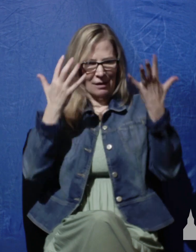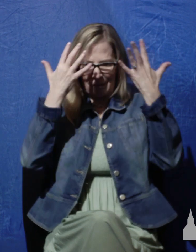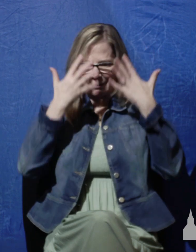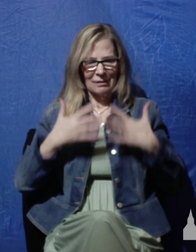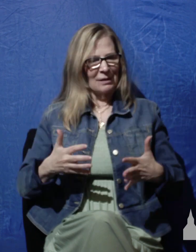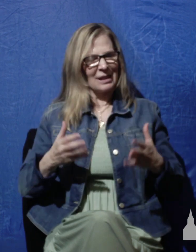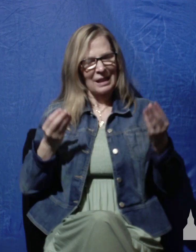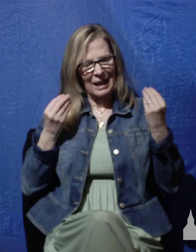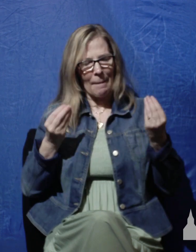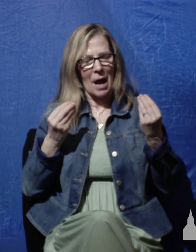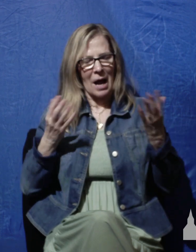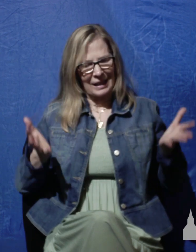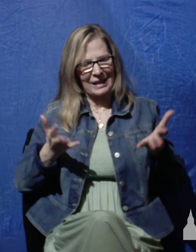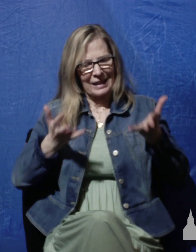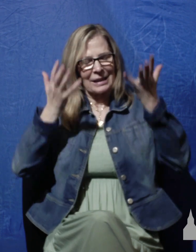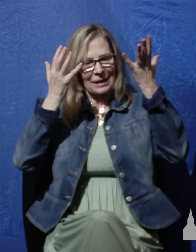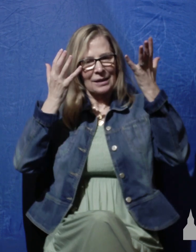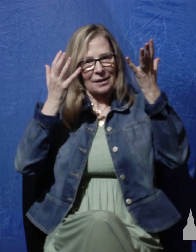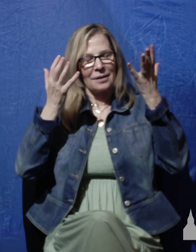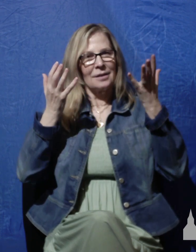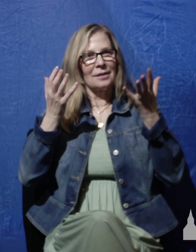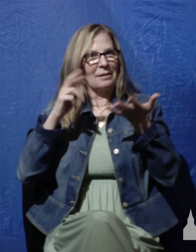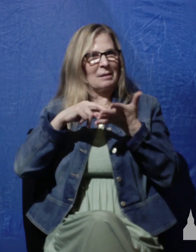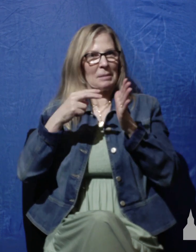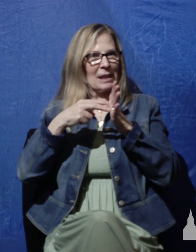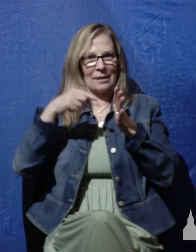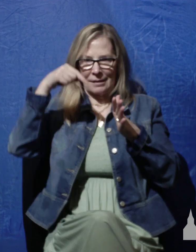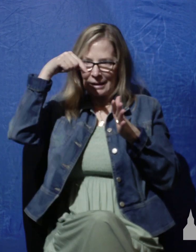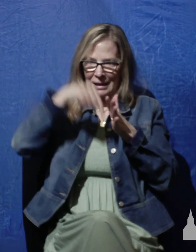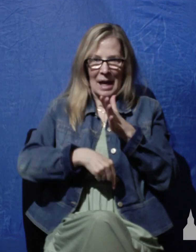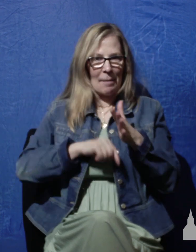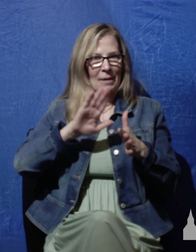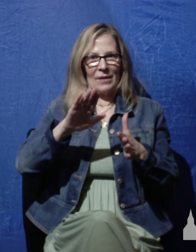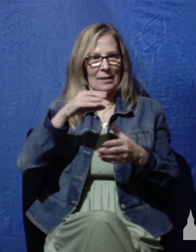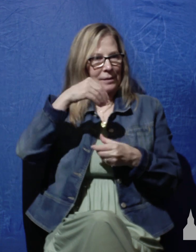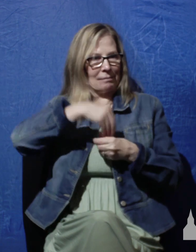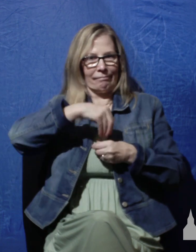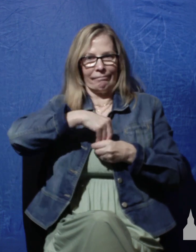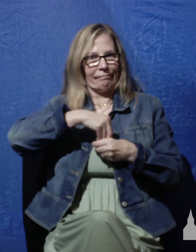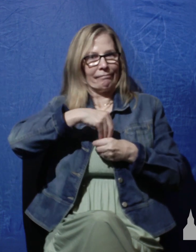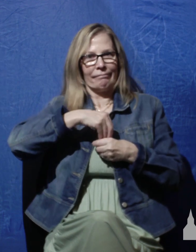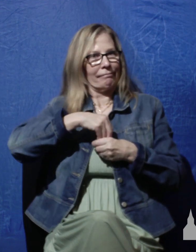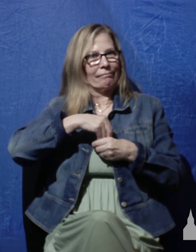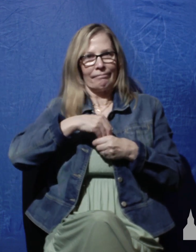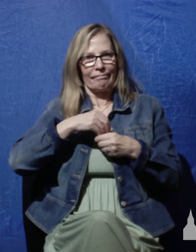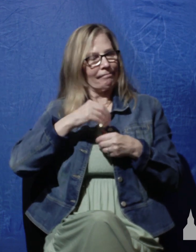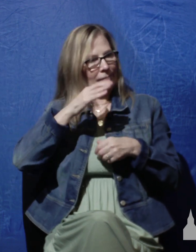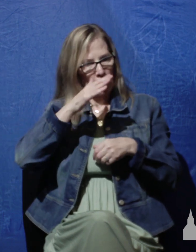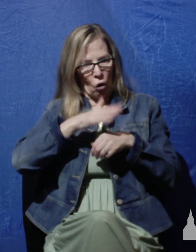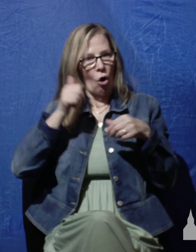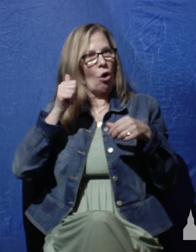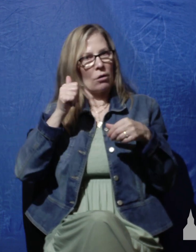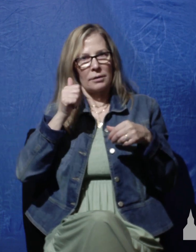And all that is within him. He means the very depth of his innermost being. He calls upon his soul